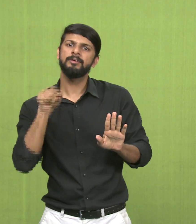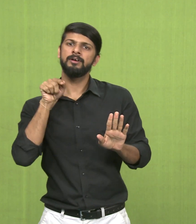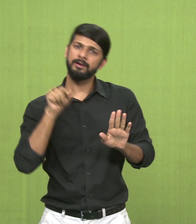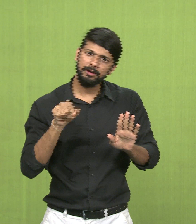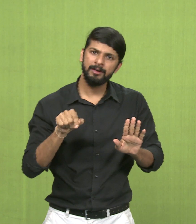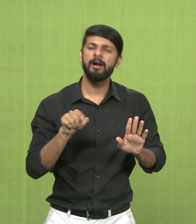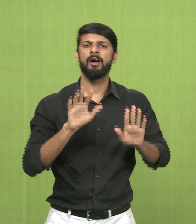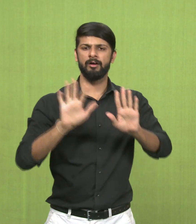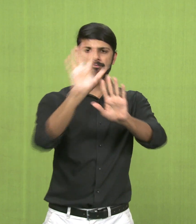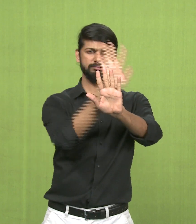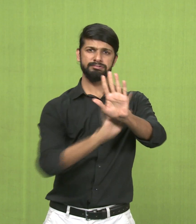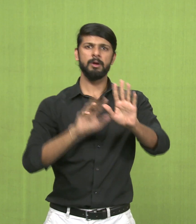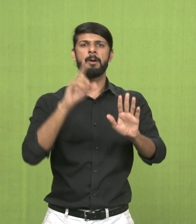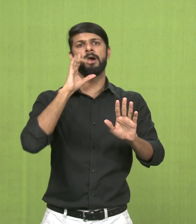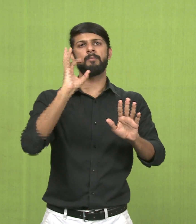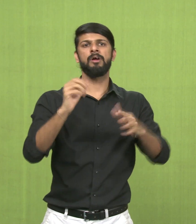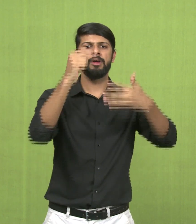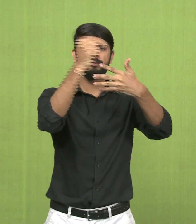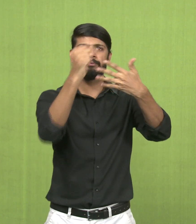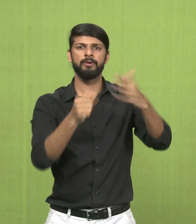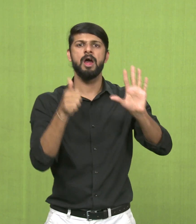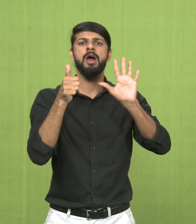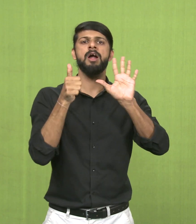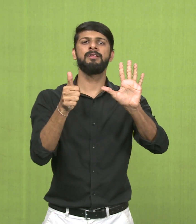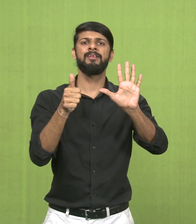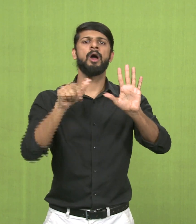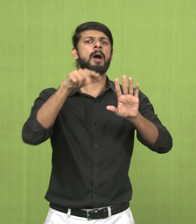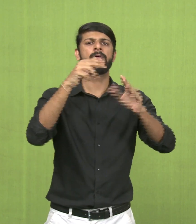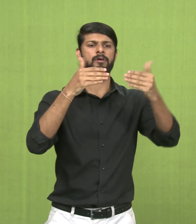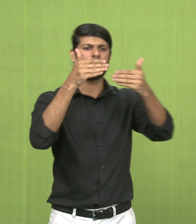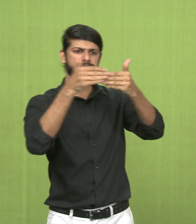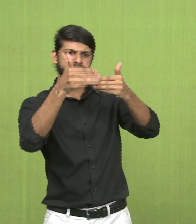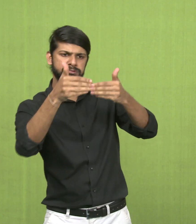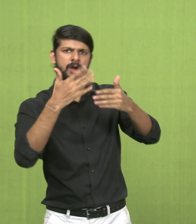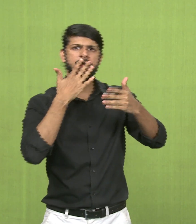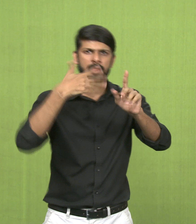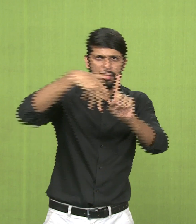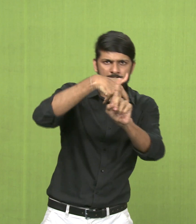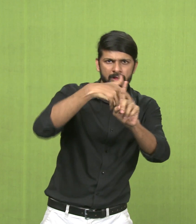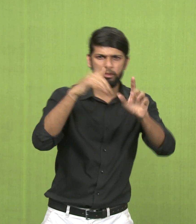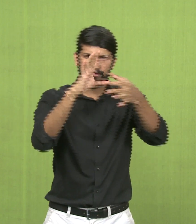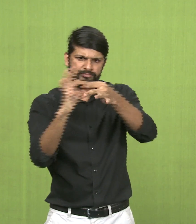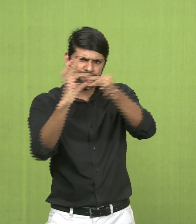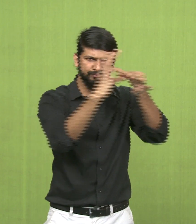That is called repetition. These are the six principles of composition.